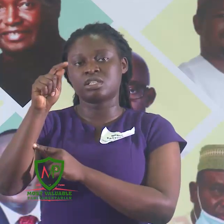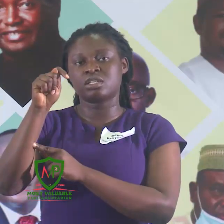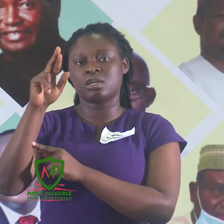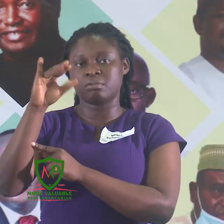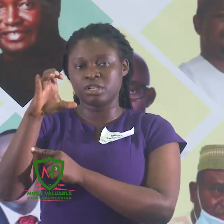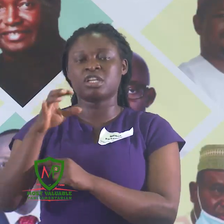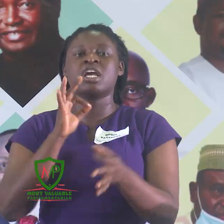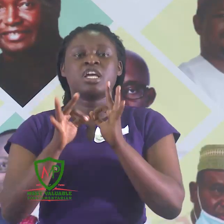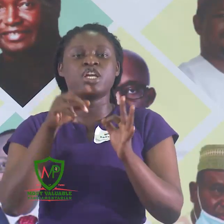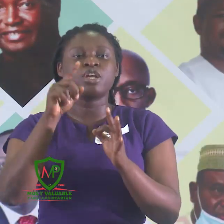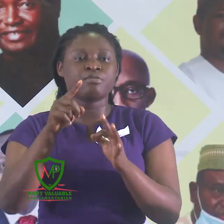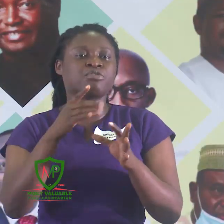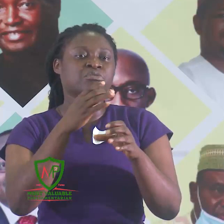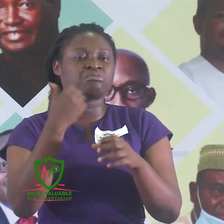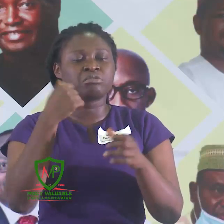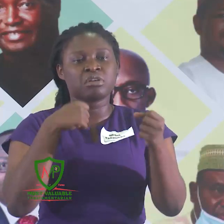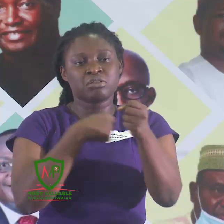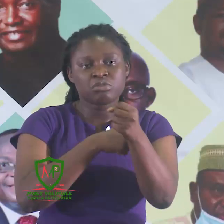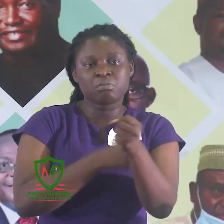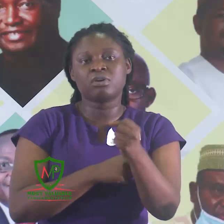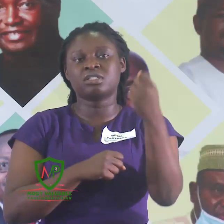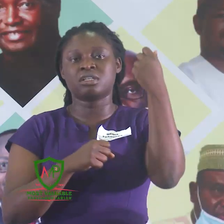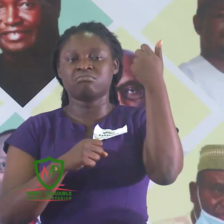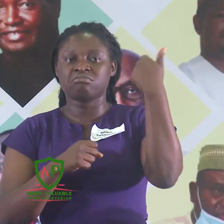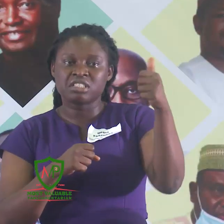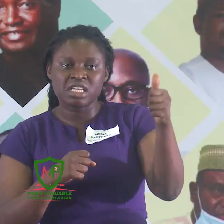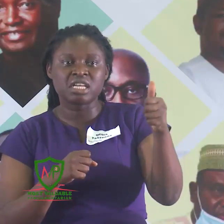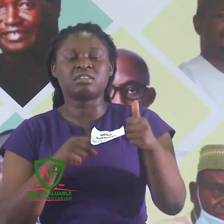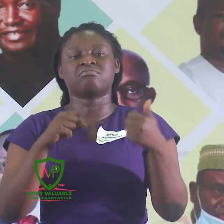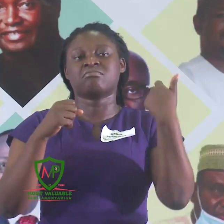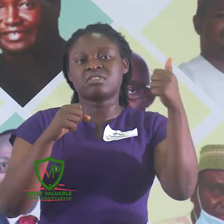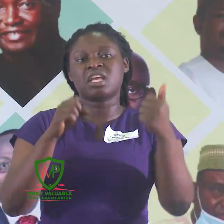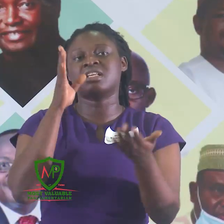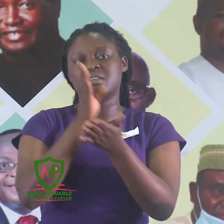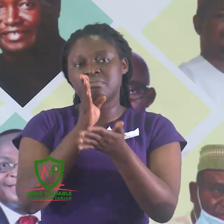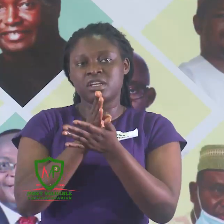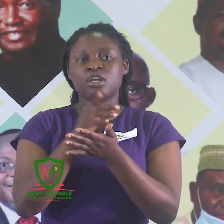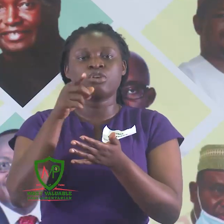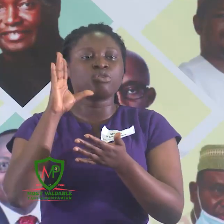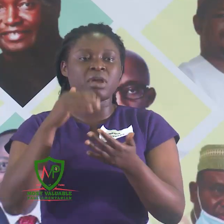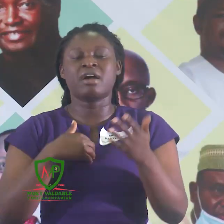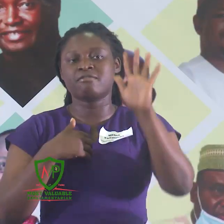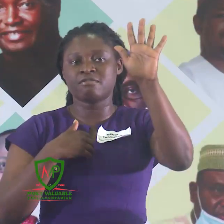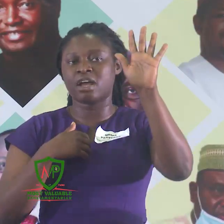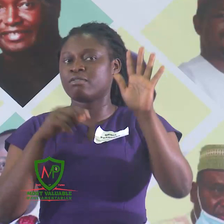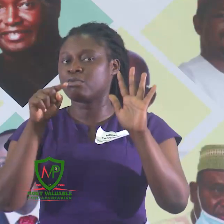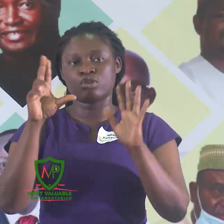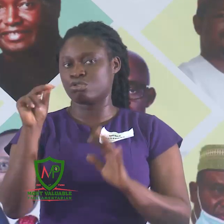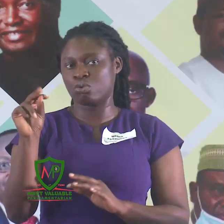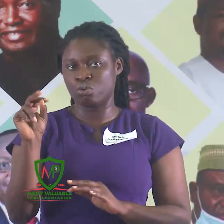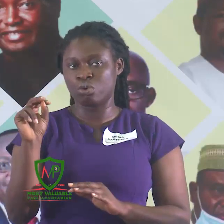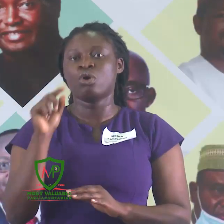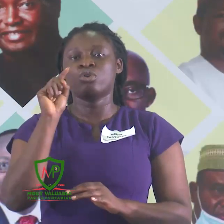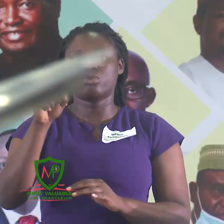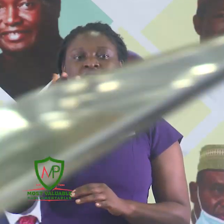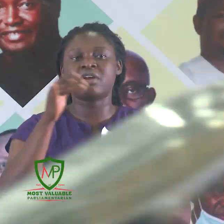sponsor 10 or 15 bills, if you sponsor 10 bills, you will not be having five points. No. There is